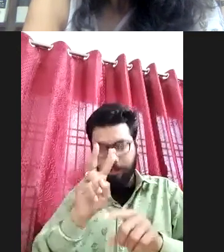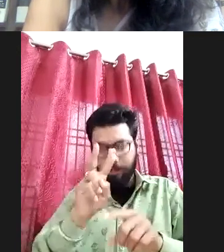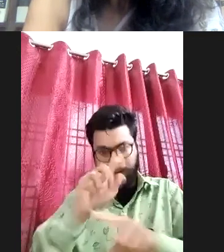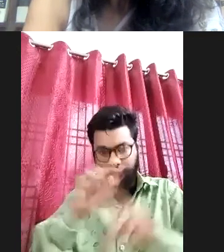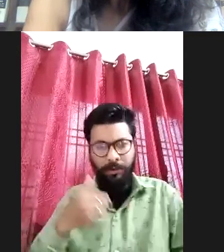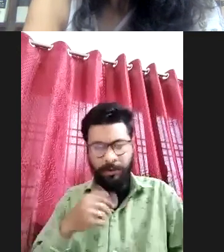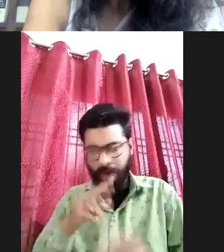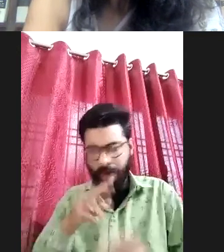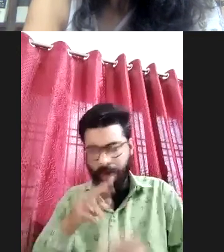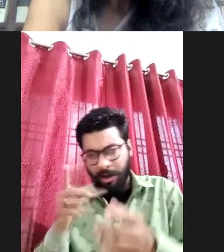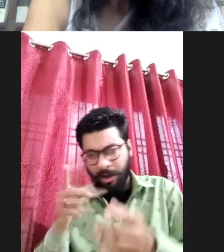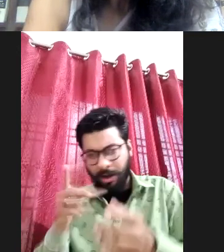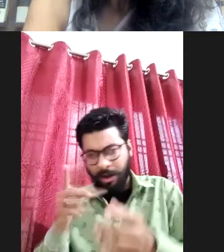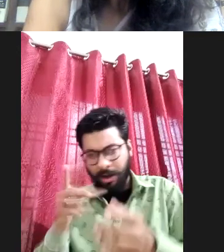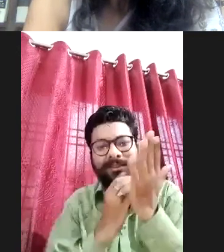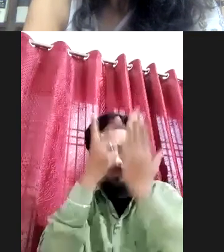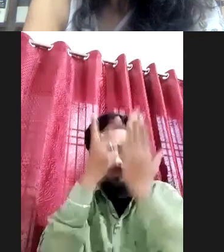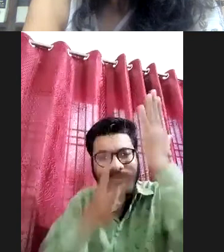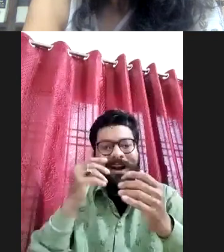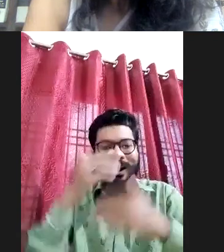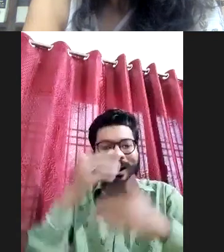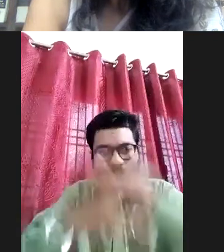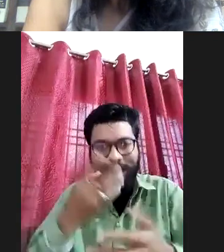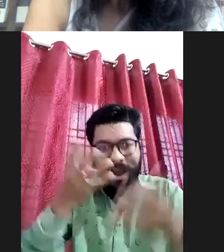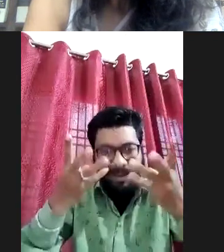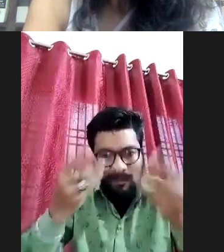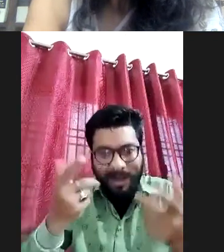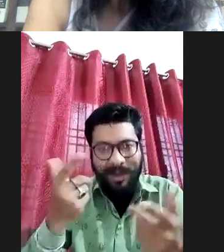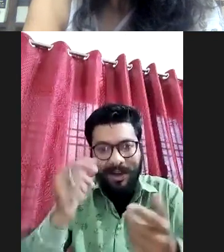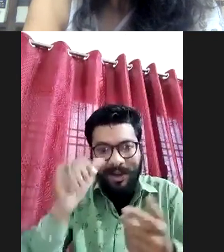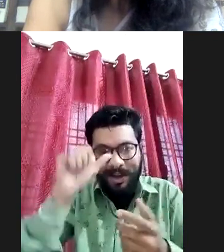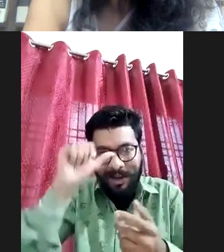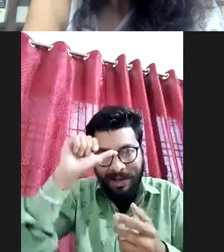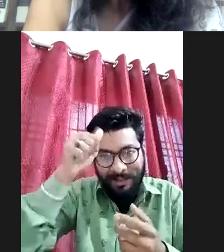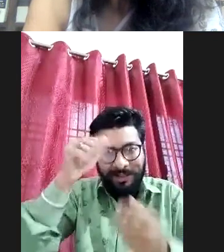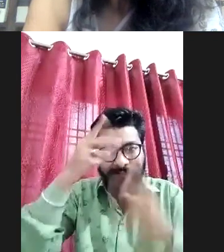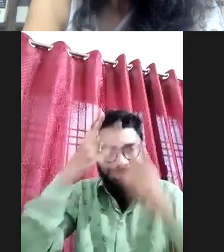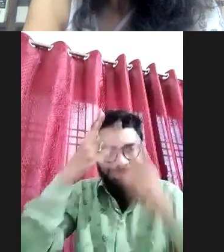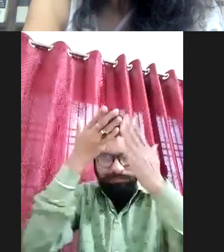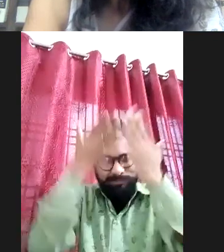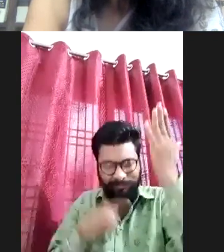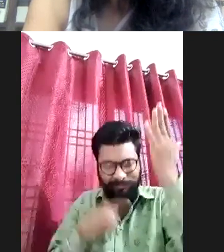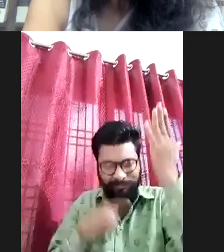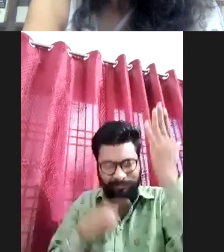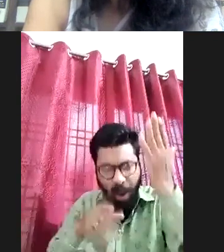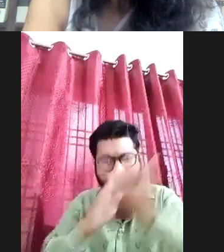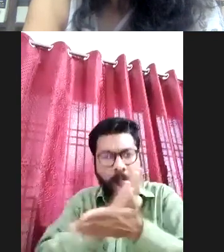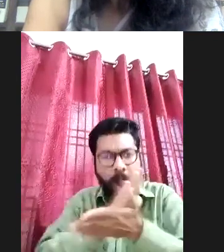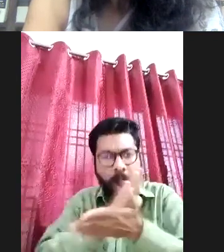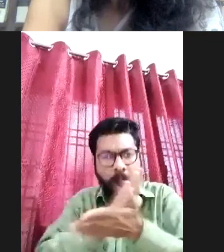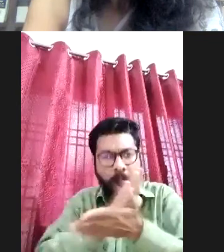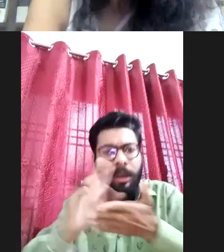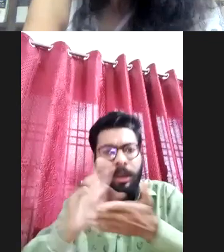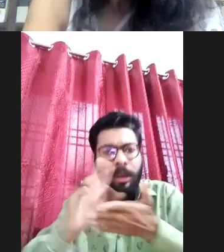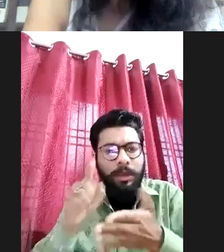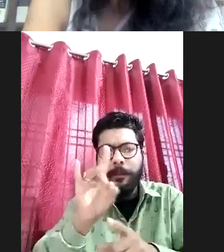when